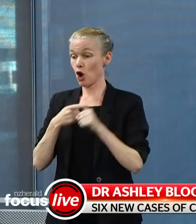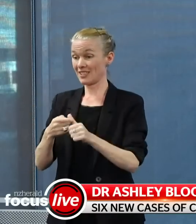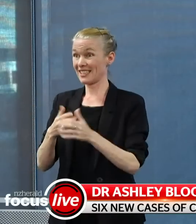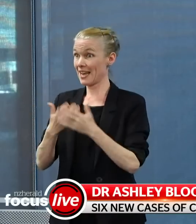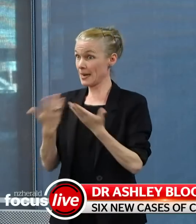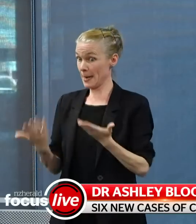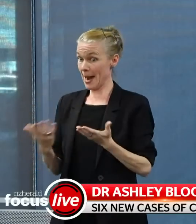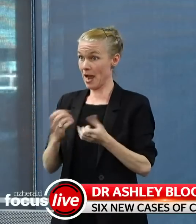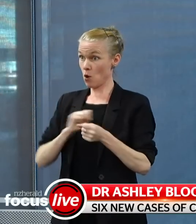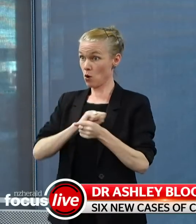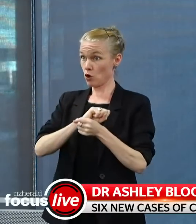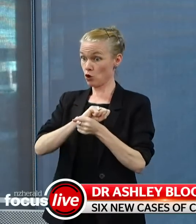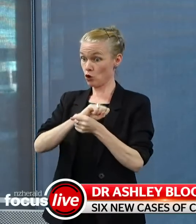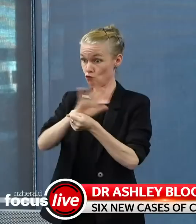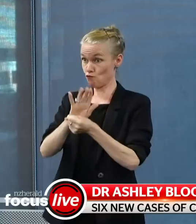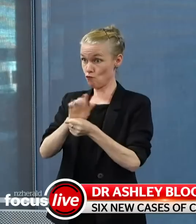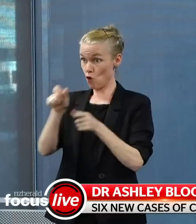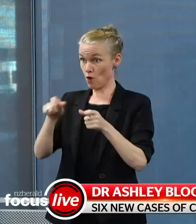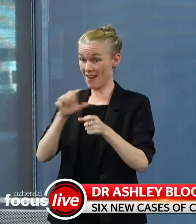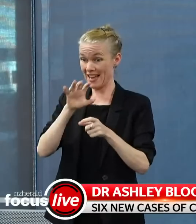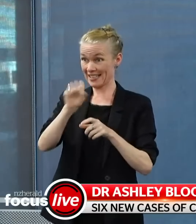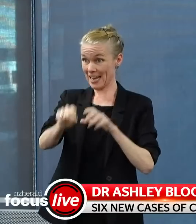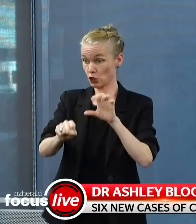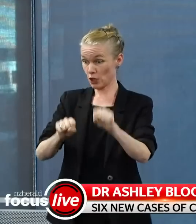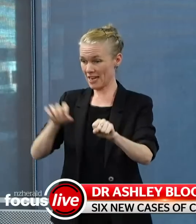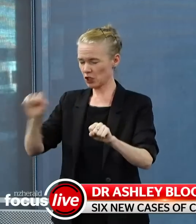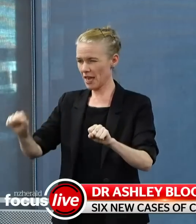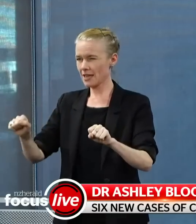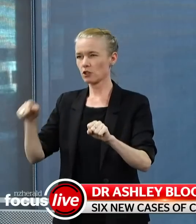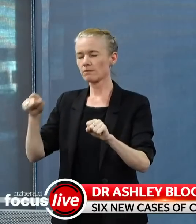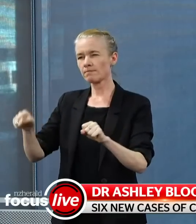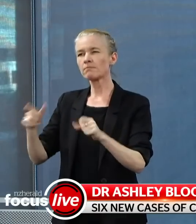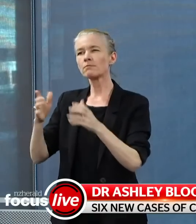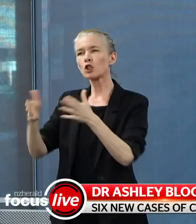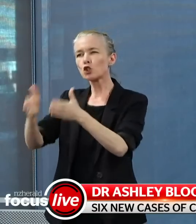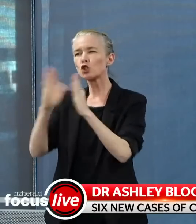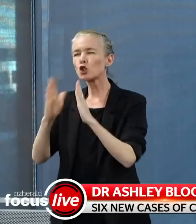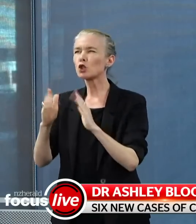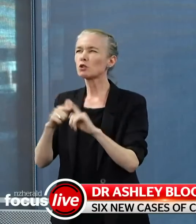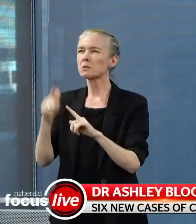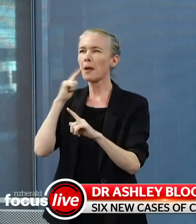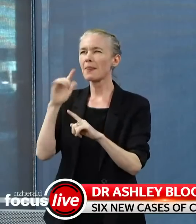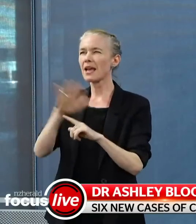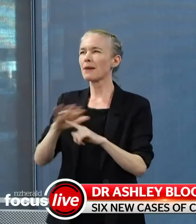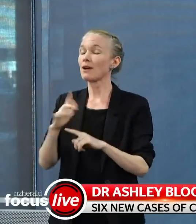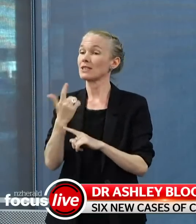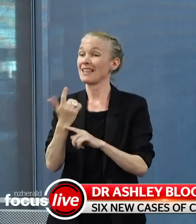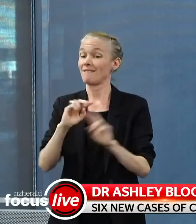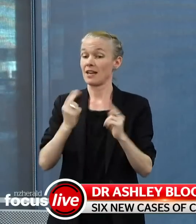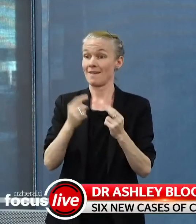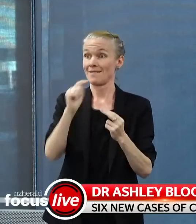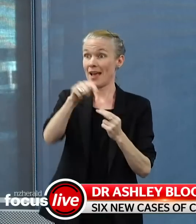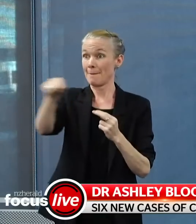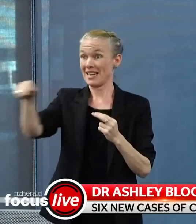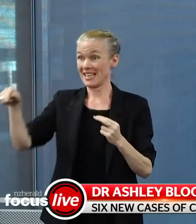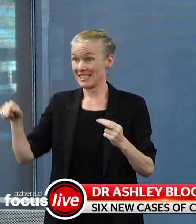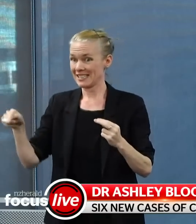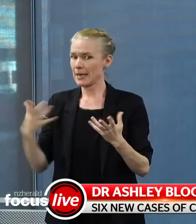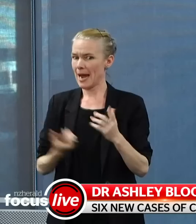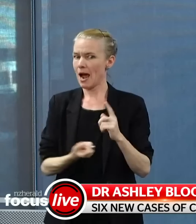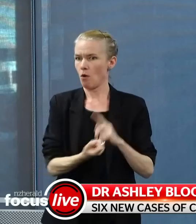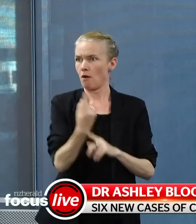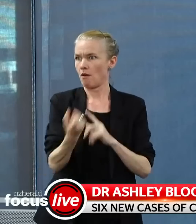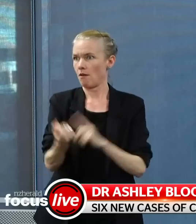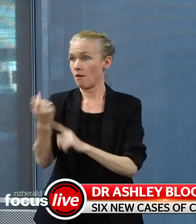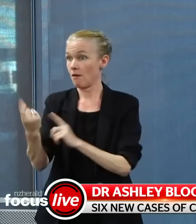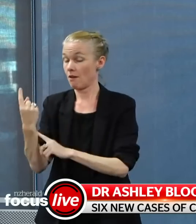cases that have arisen amongst a group of about seven families in that Mount Roscoe Evangelical Fellowship. Whether they were from that August